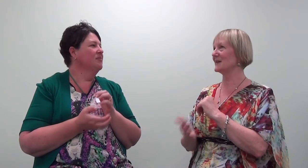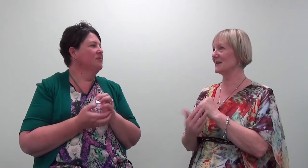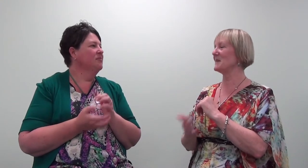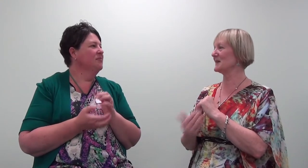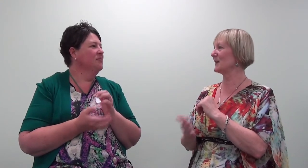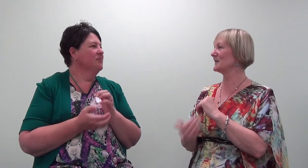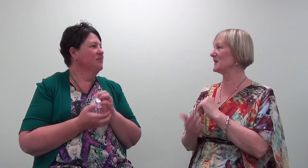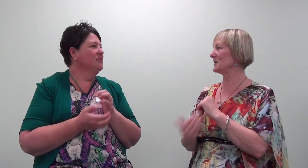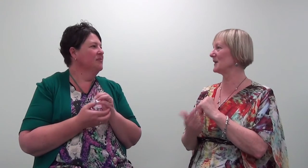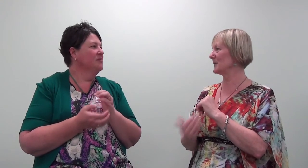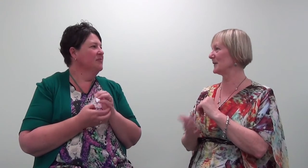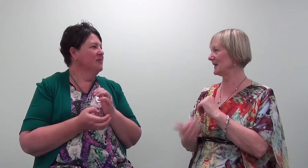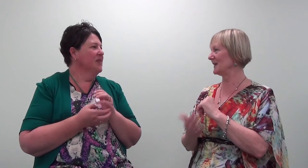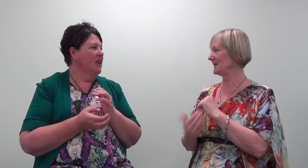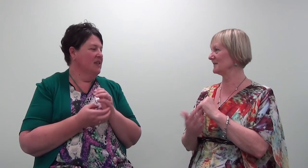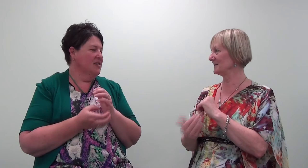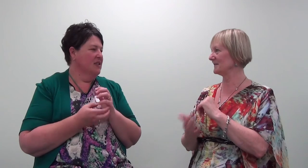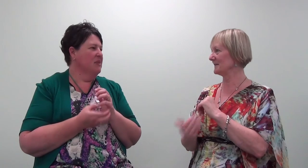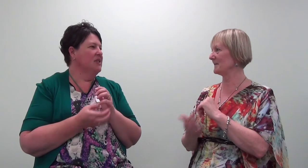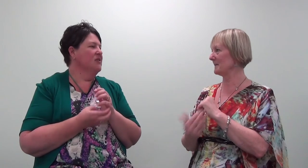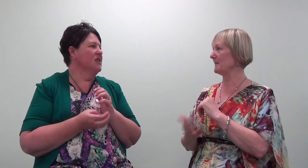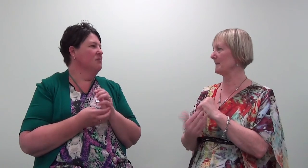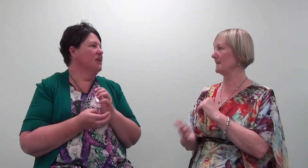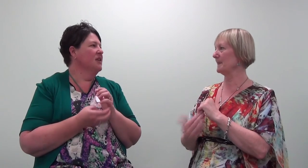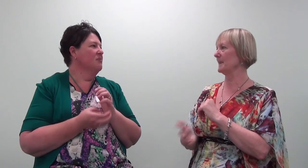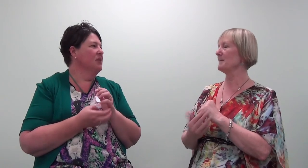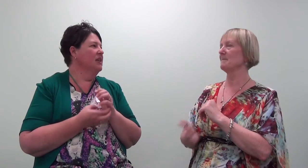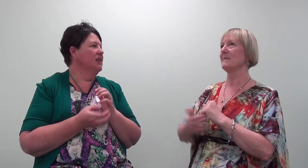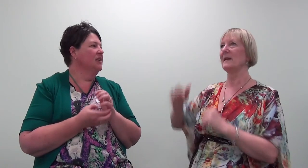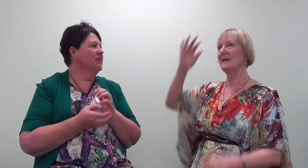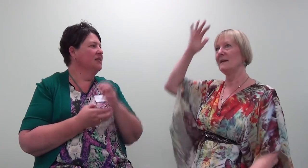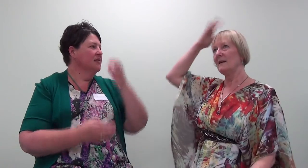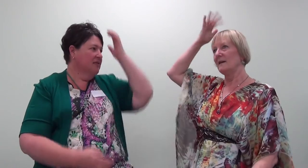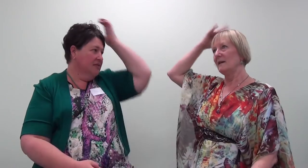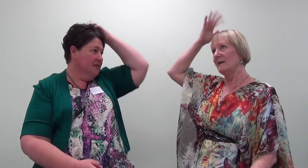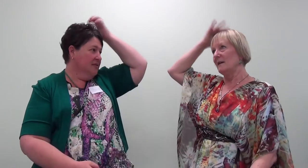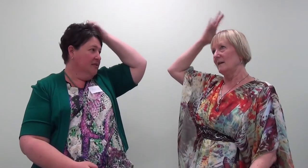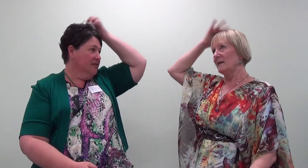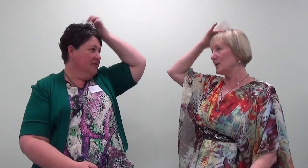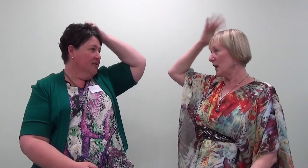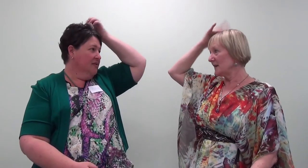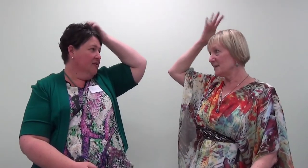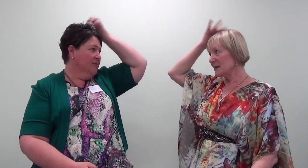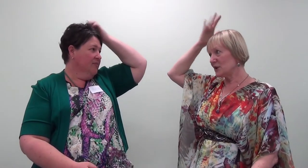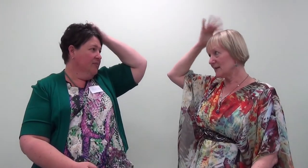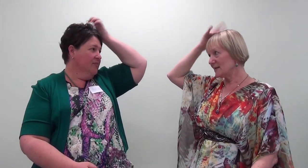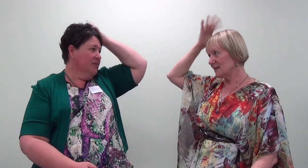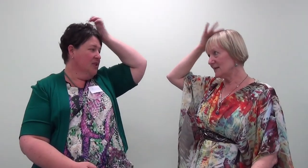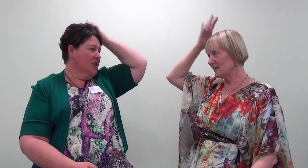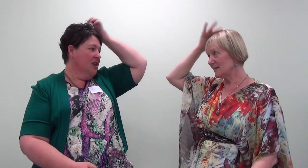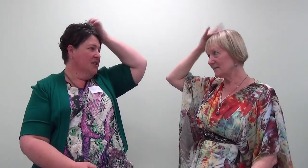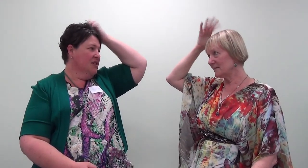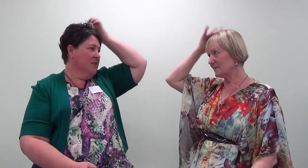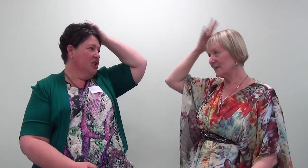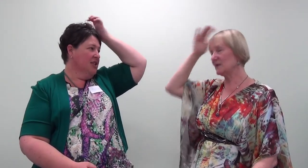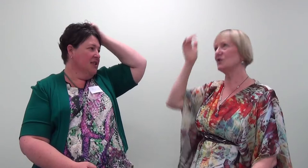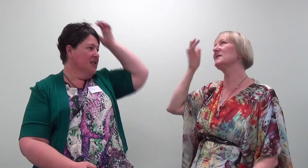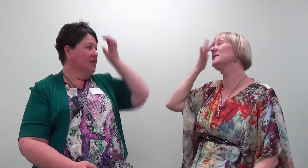I accept myself deeply and completely. The tightness in my chest. Just